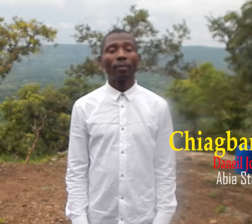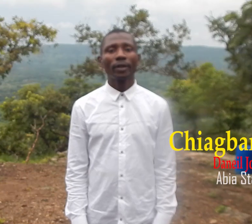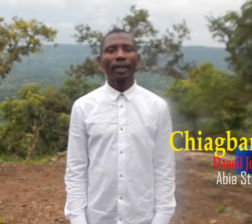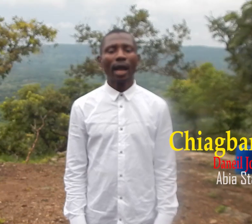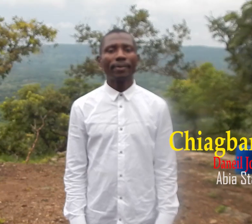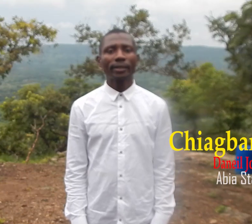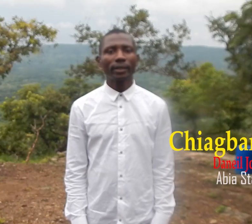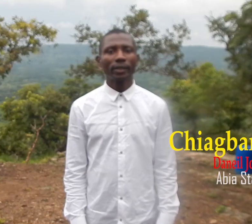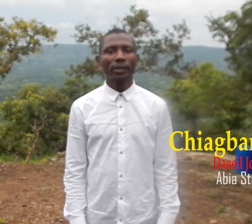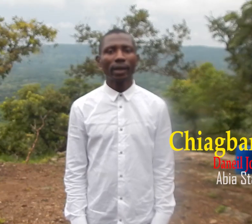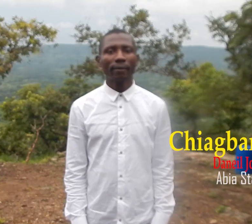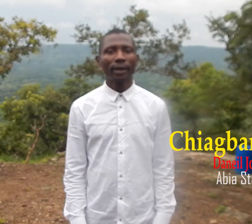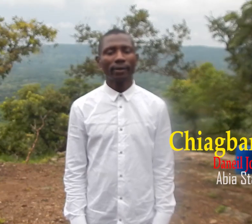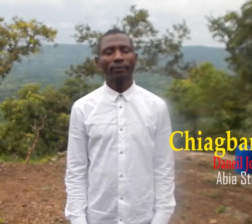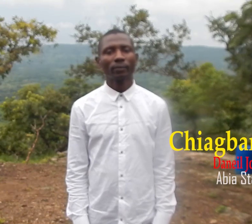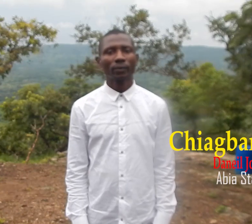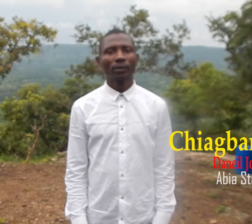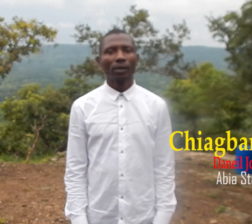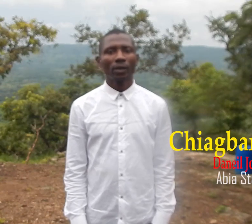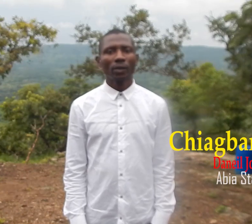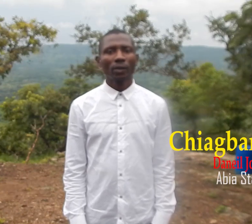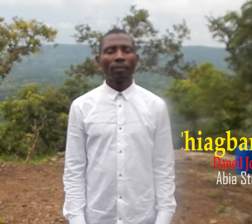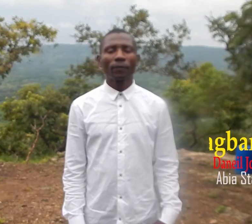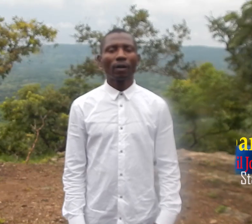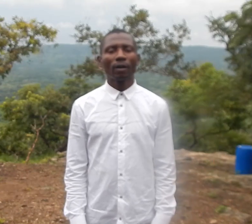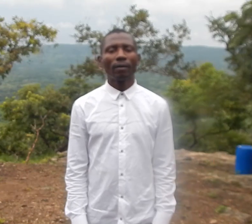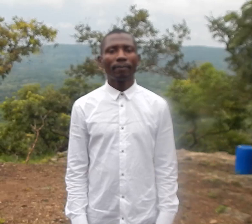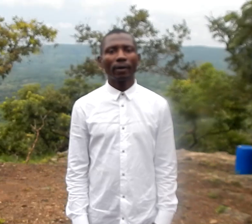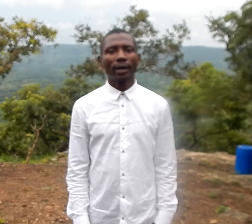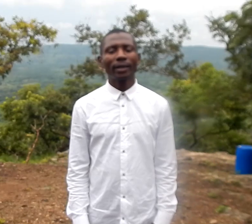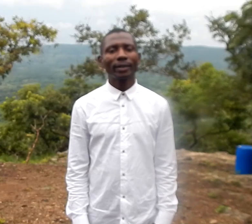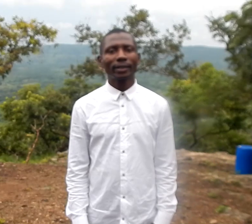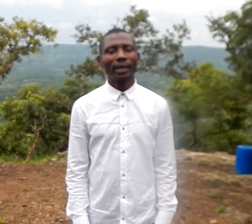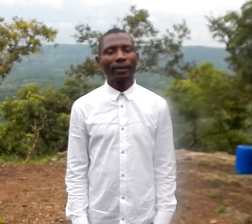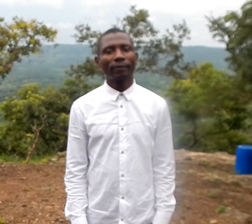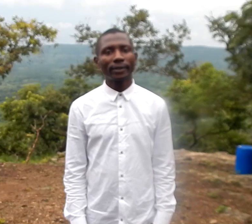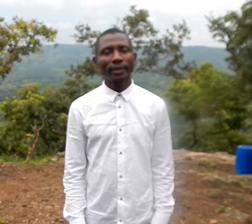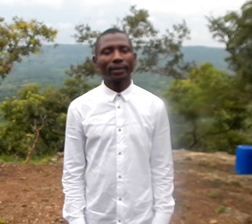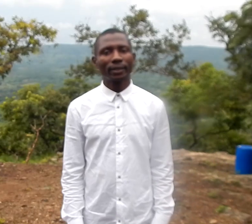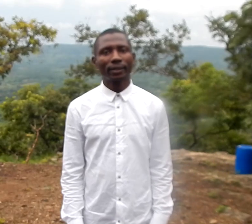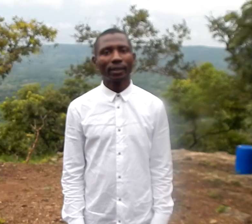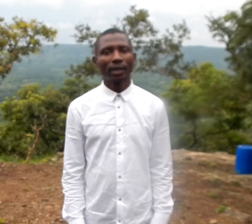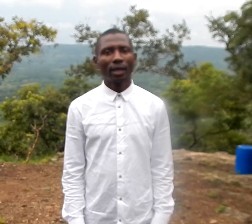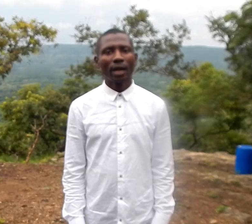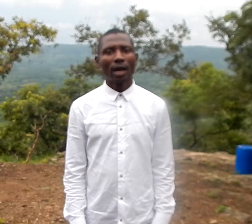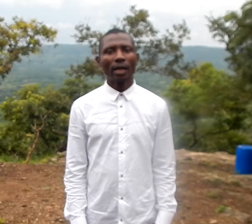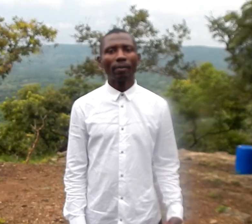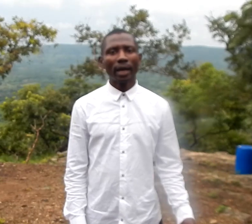abmwanyi adya state ishi alangwa before there was this garden of the saints and i'm